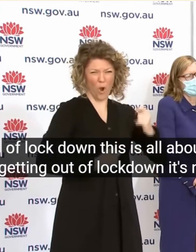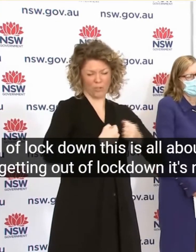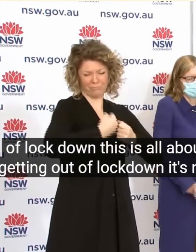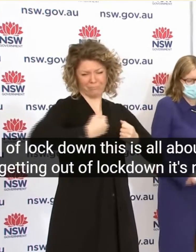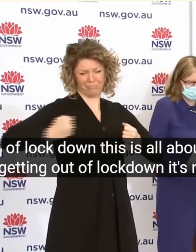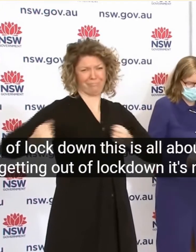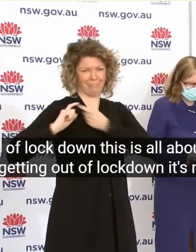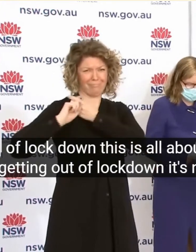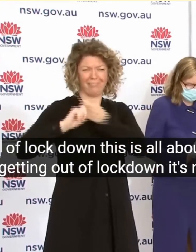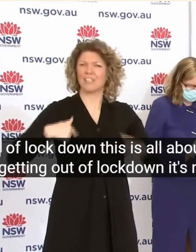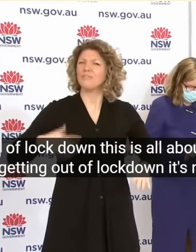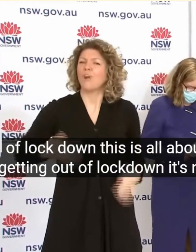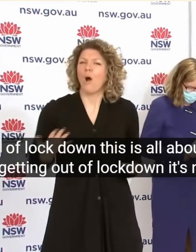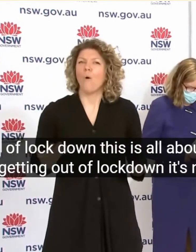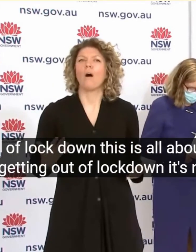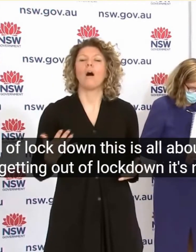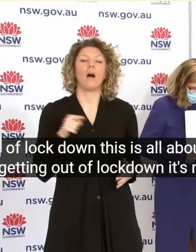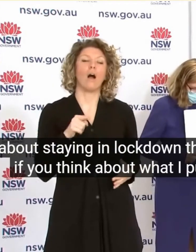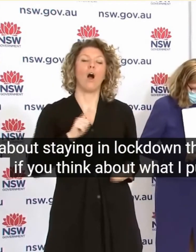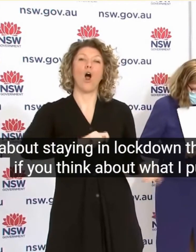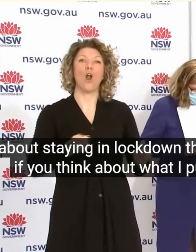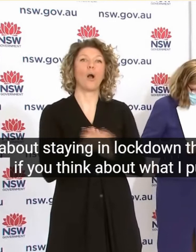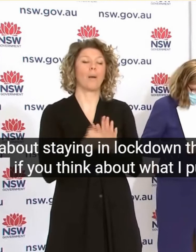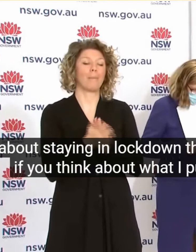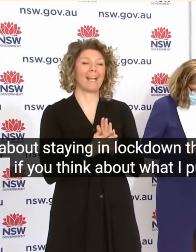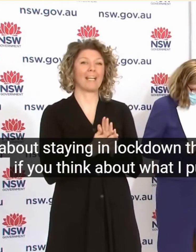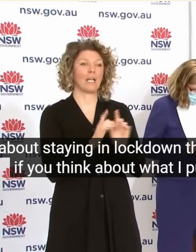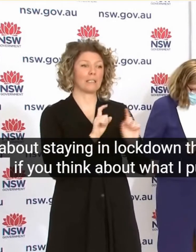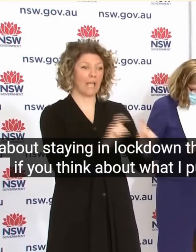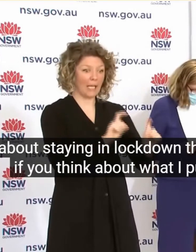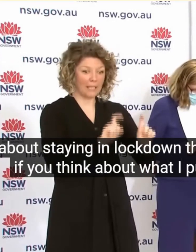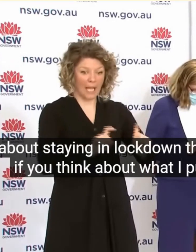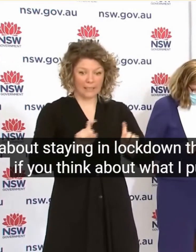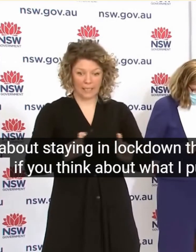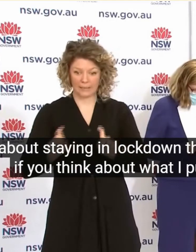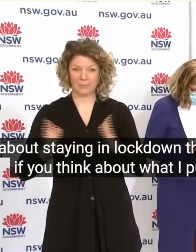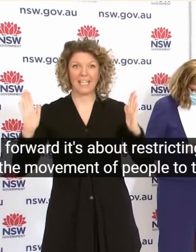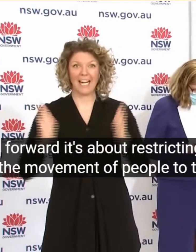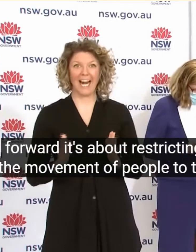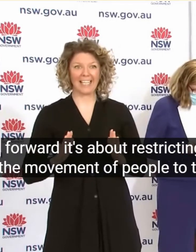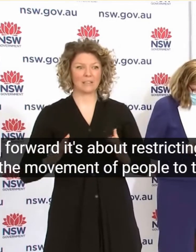Forward It's About Restricting The Movement Of People To Try And Restrict The Movement Of The Virus I Want Us